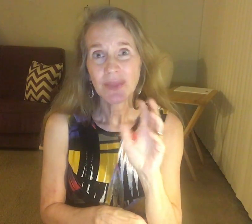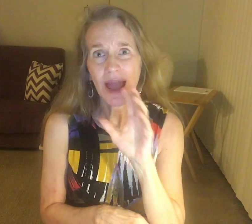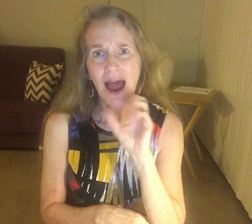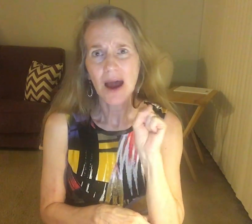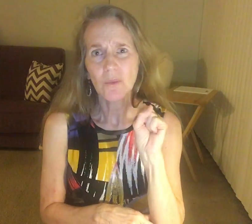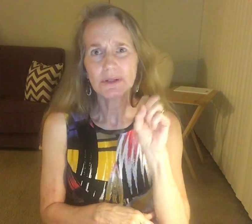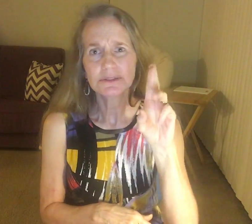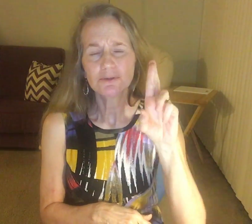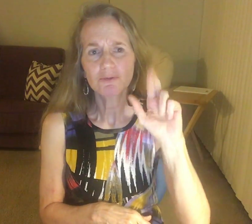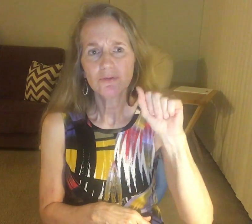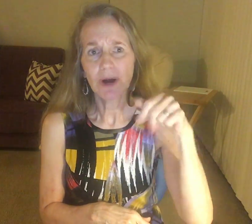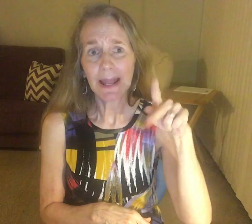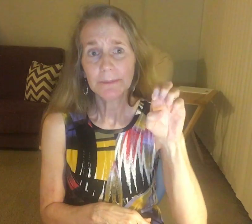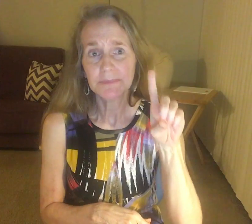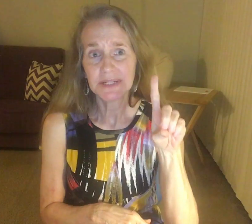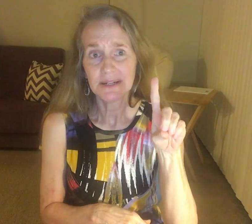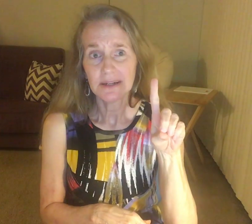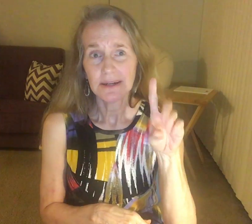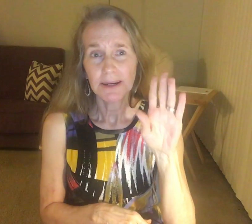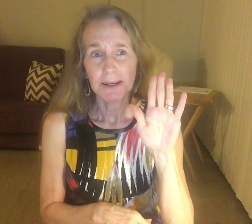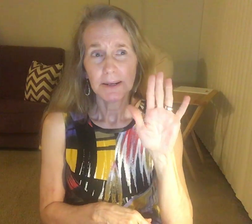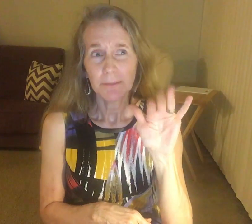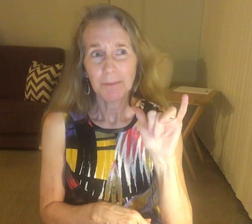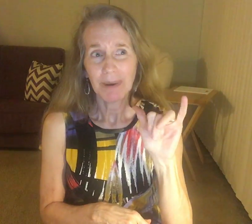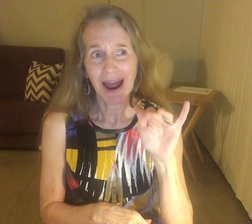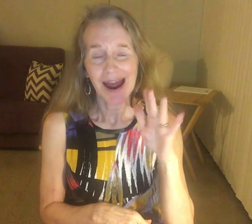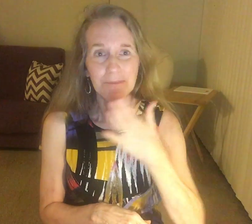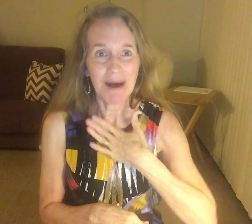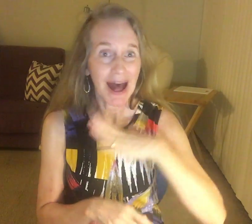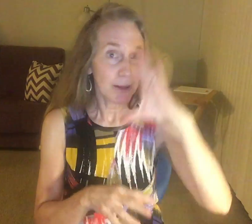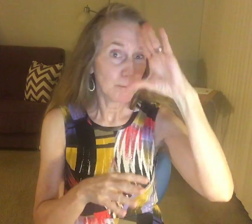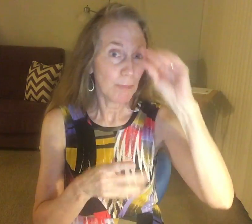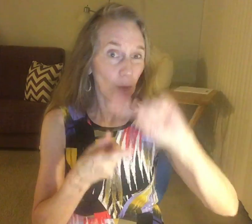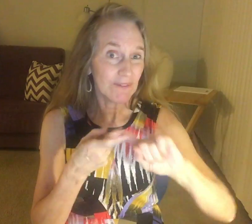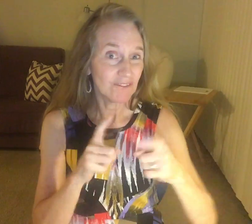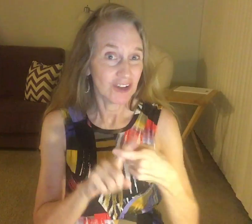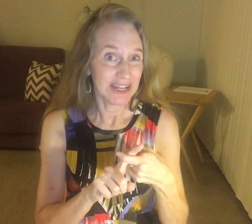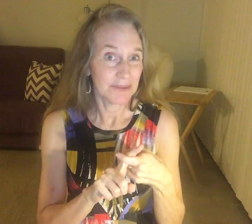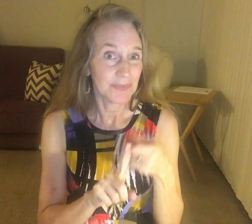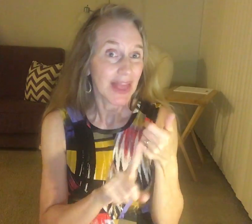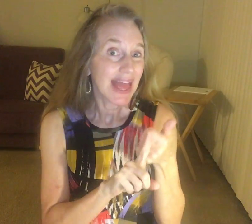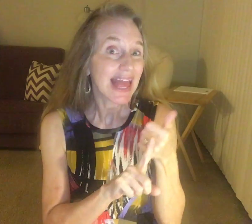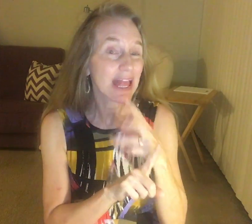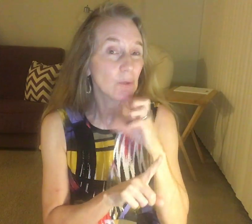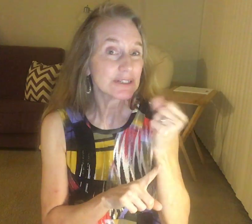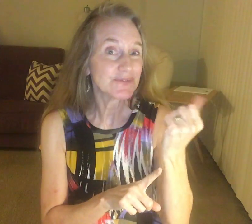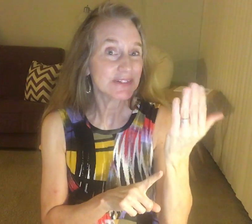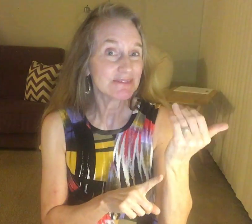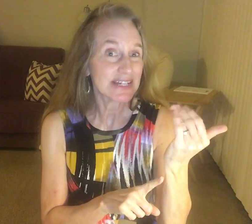I was right by my boyfriend. He was 15.